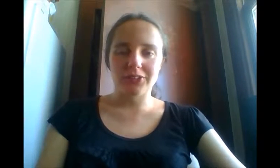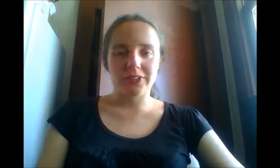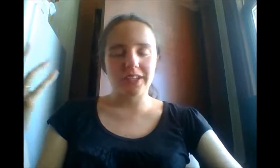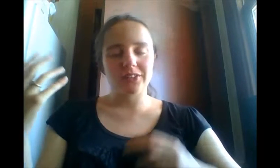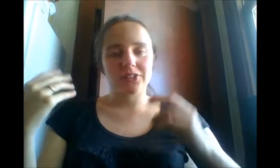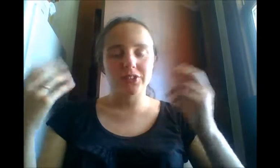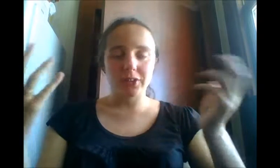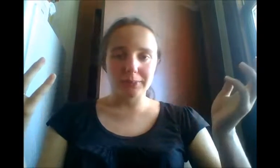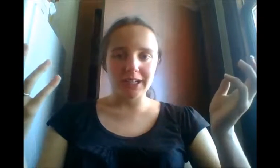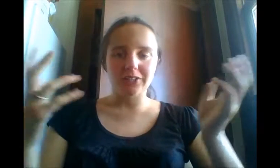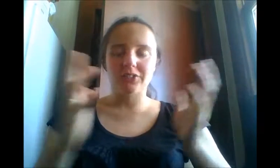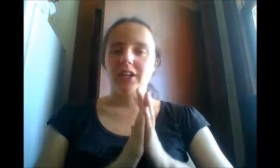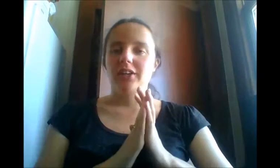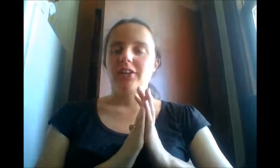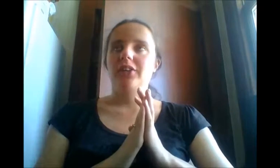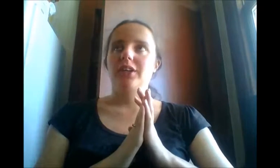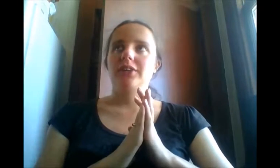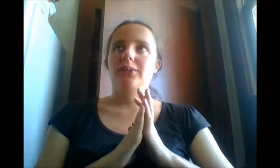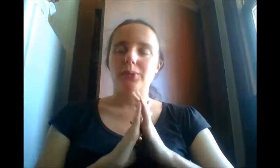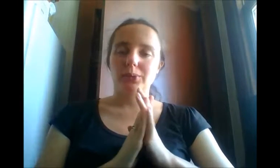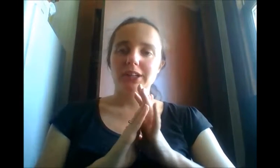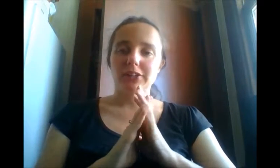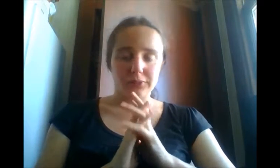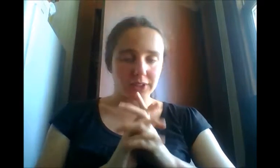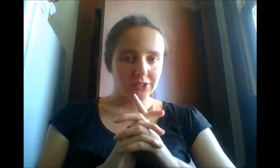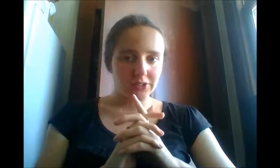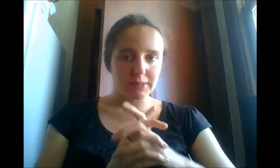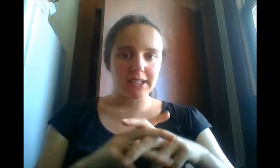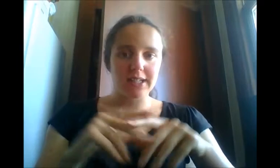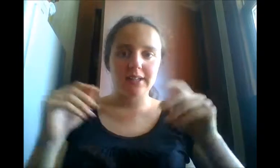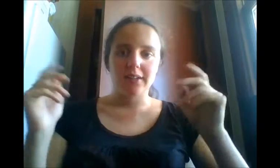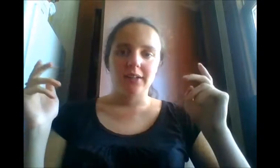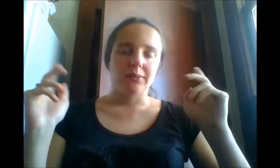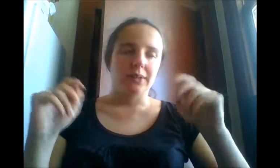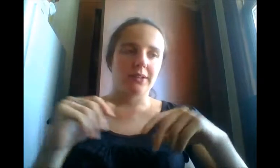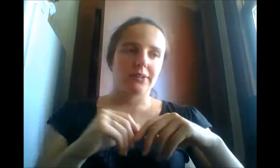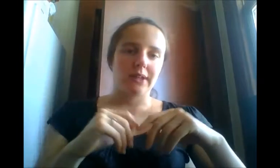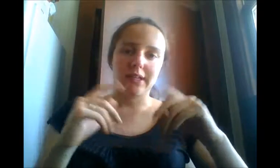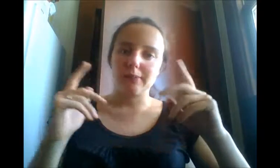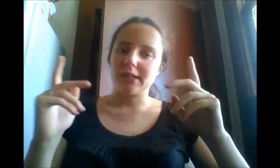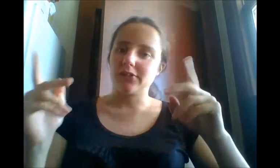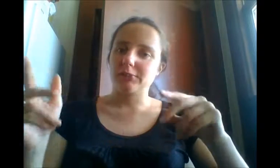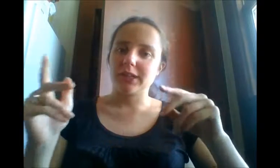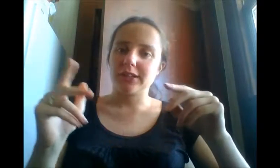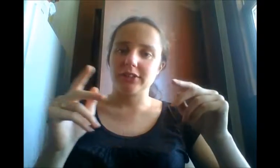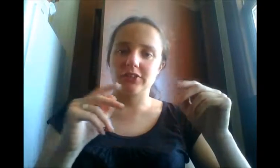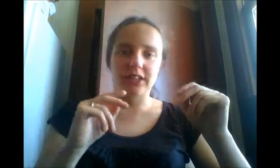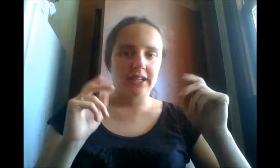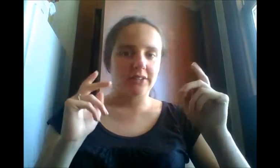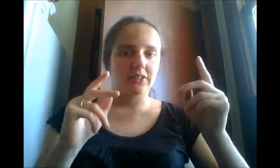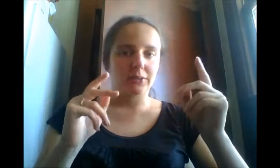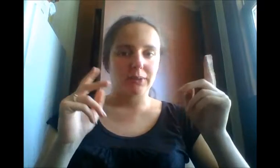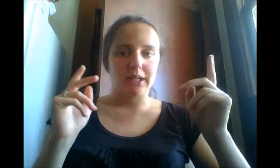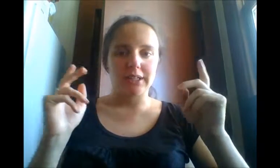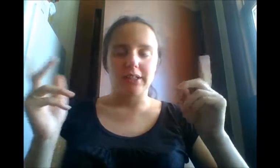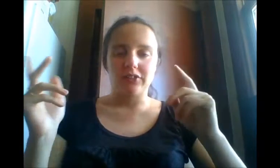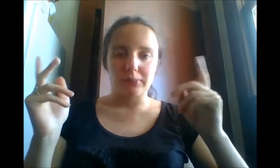Thank you so much. You can always write to me with the email smileeachday.one at gmail